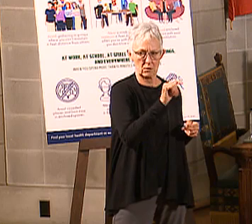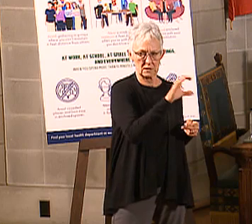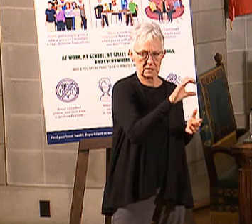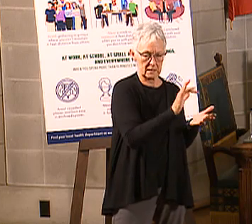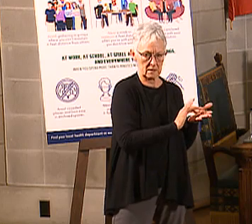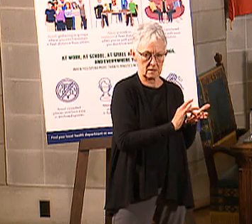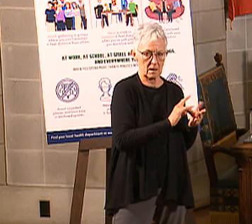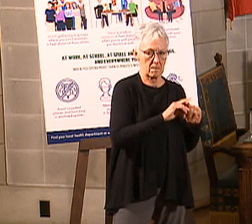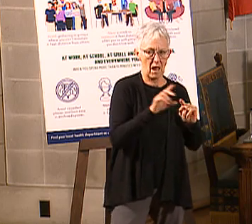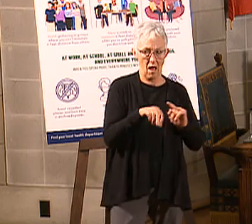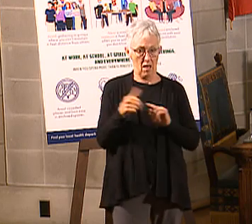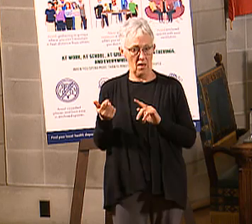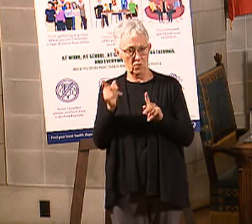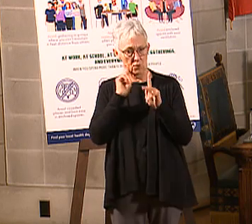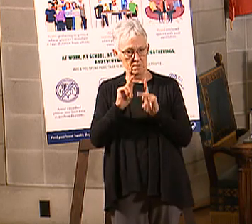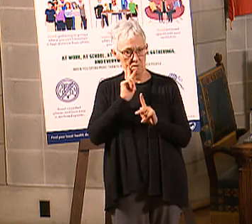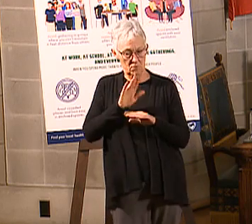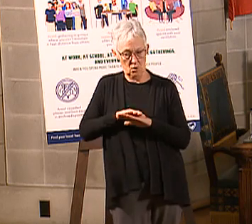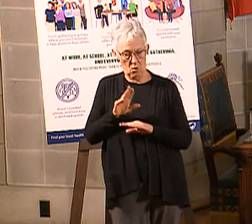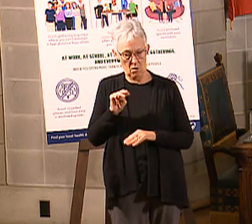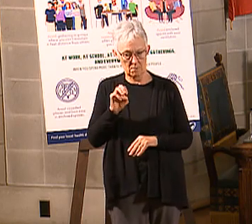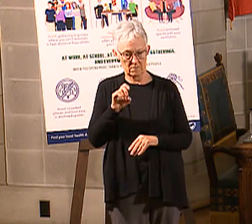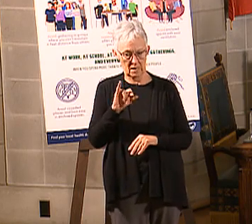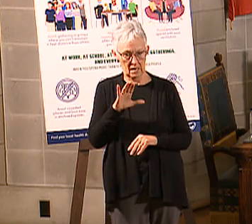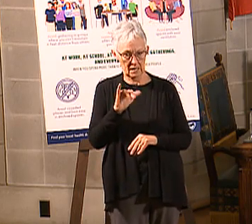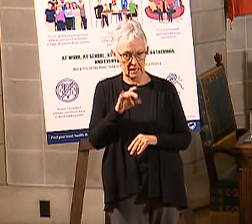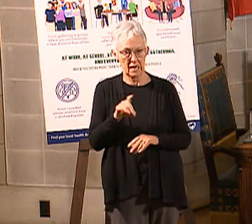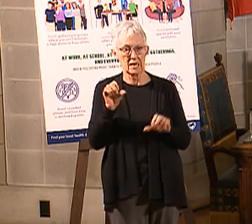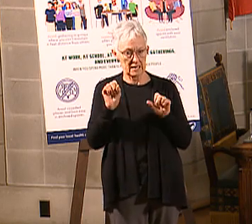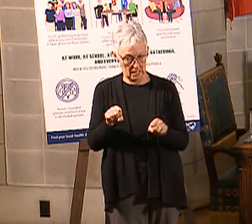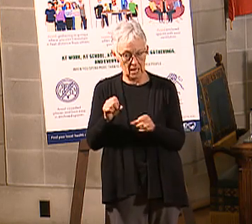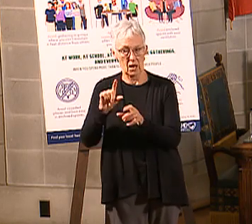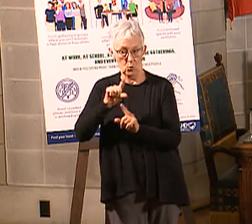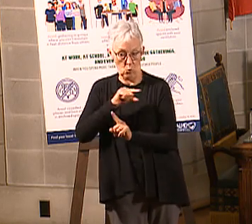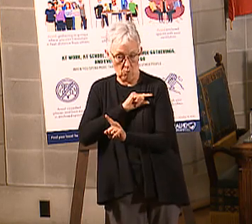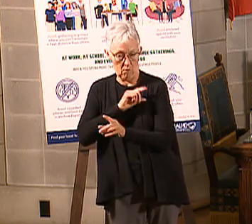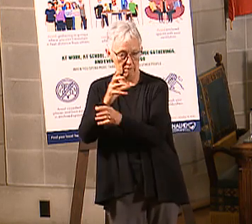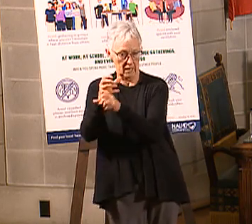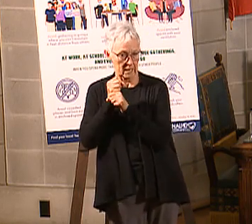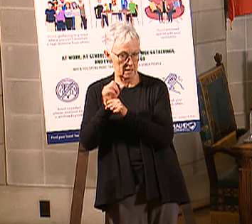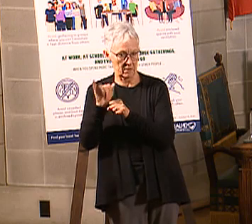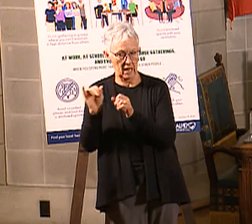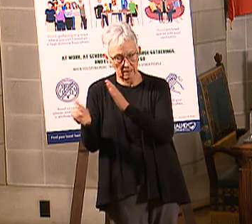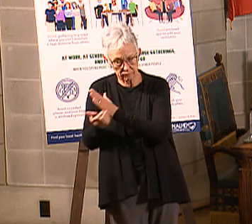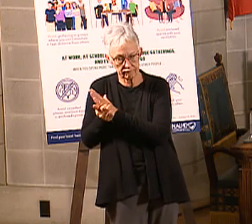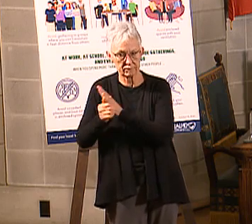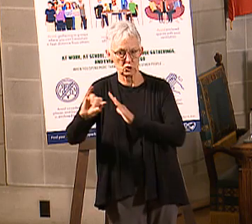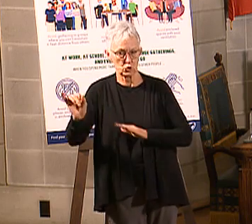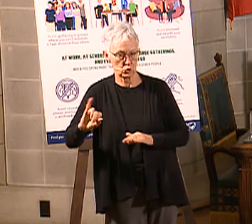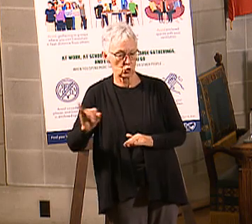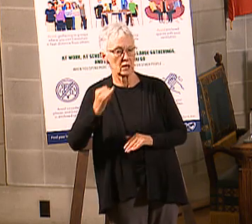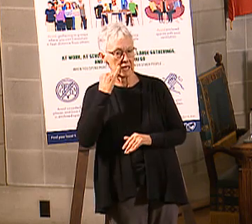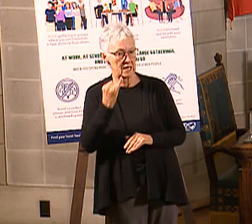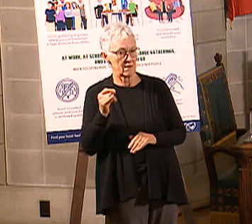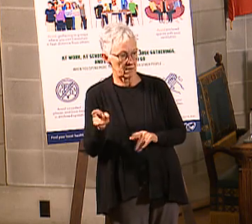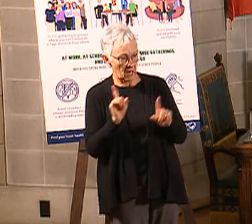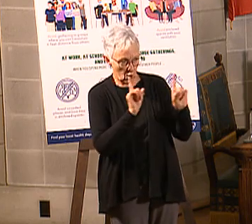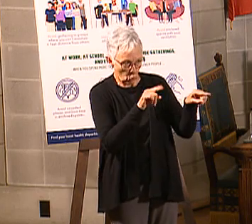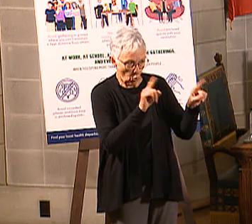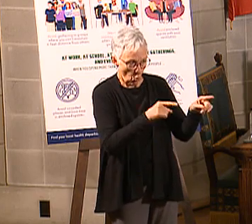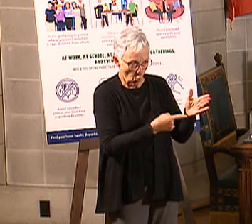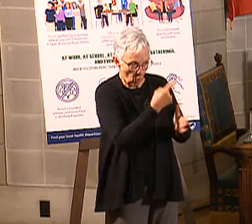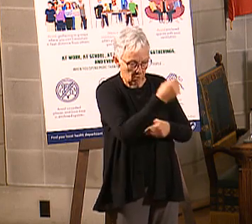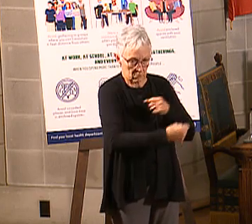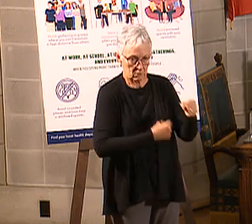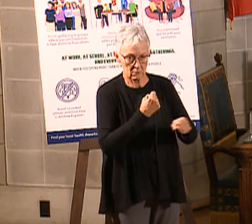qualify that by taking responsibility for your wellness. For example, going to get that, you know, going to see your health care provider once a